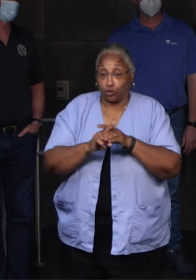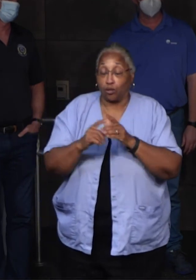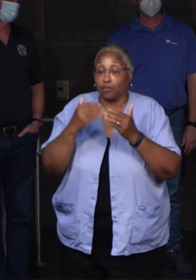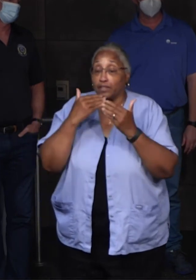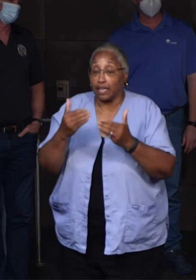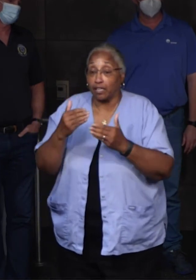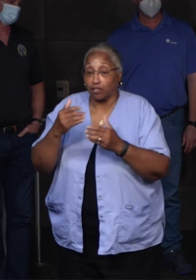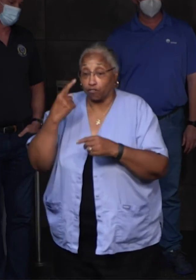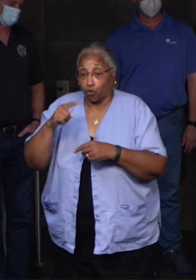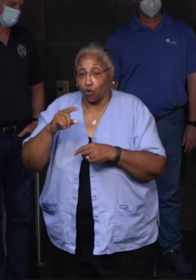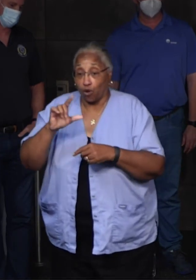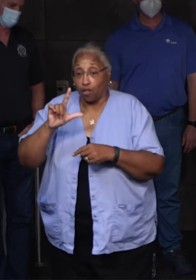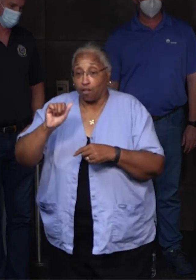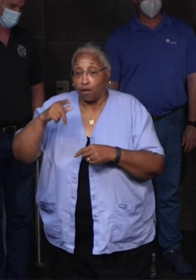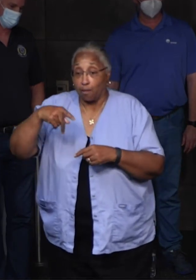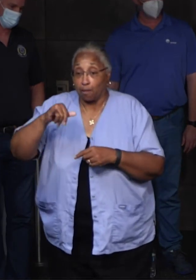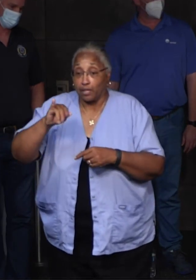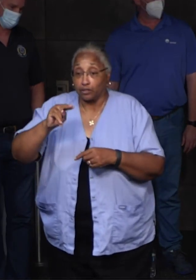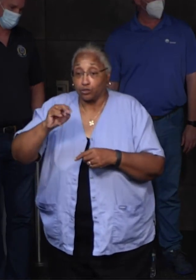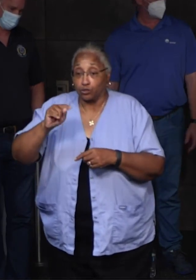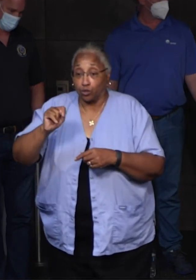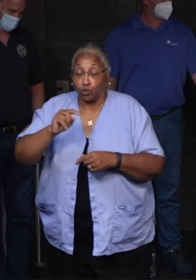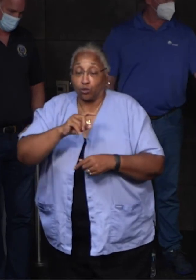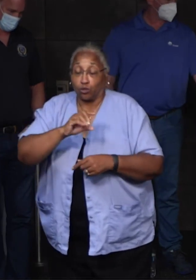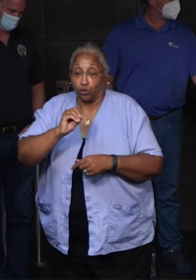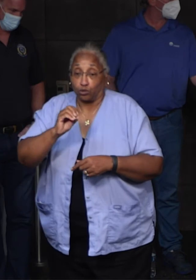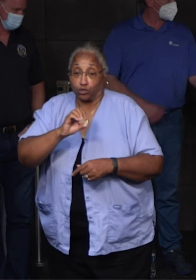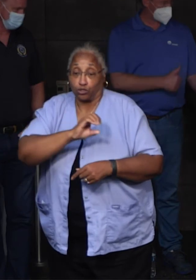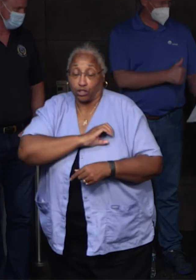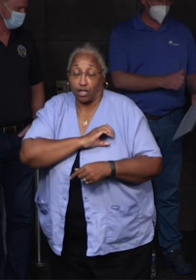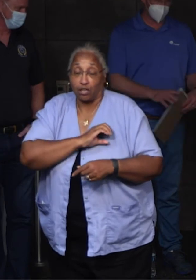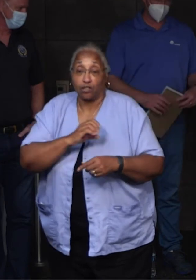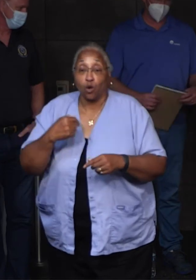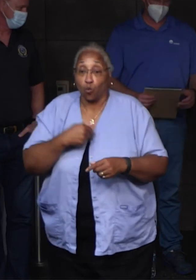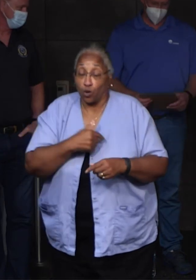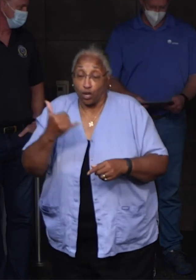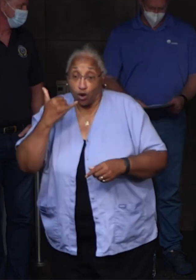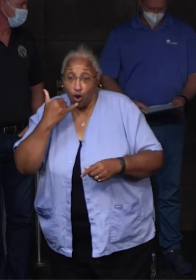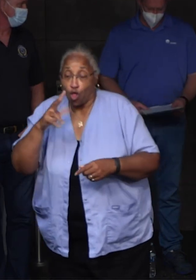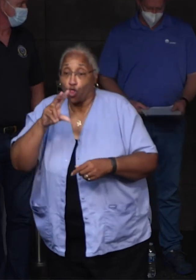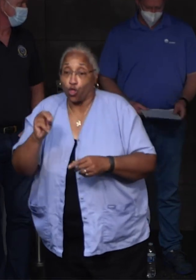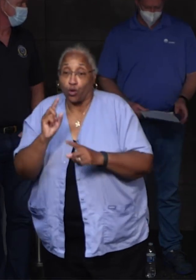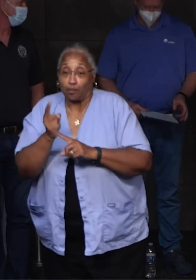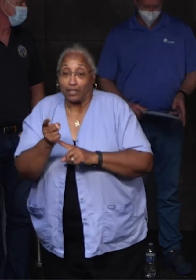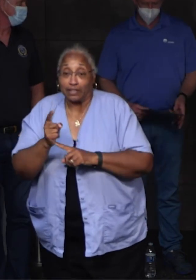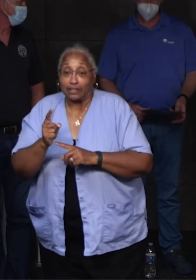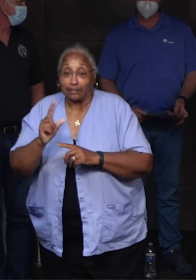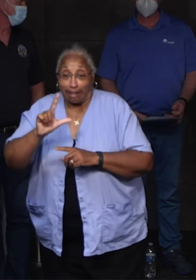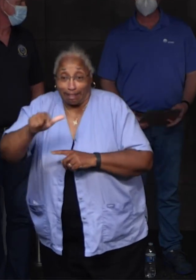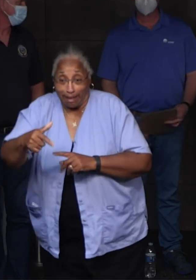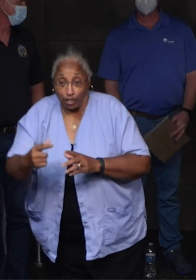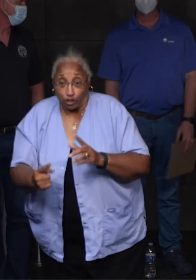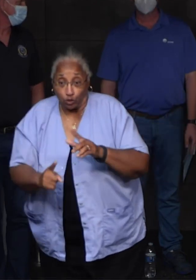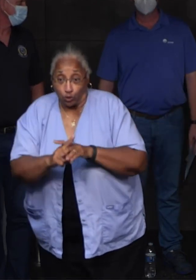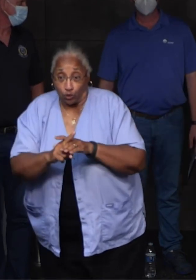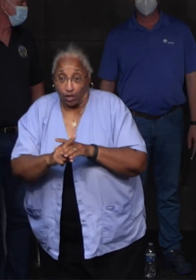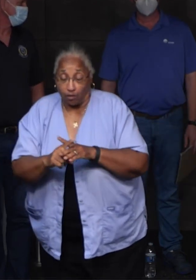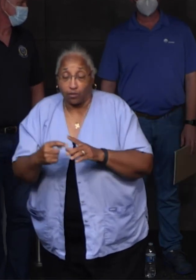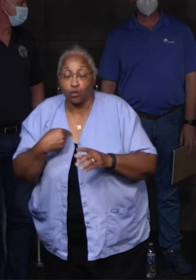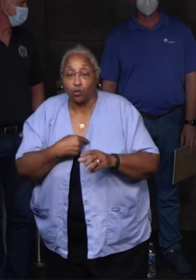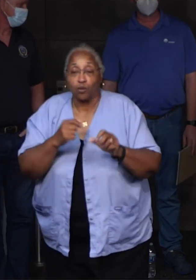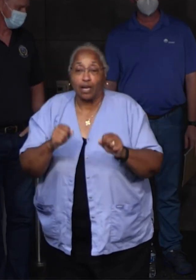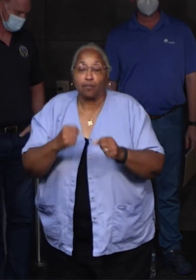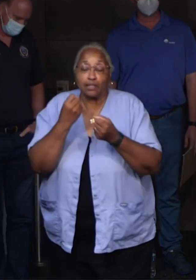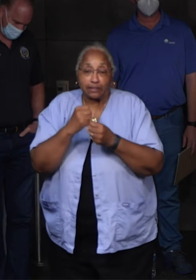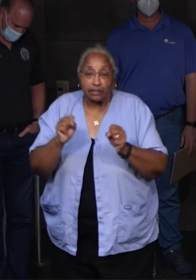to the sheriff and his team for coming out who showed up within 30 minutes after we called them. We were able to shed some light and